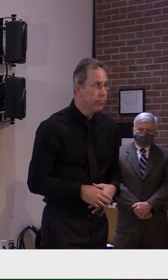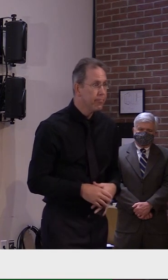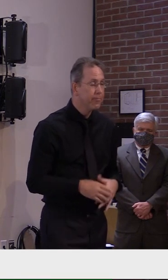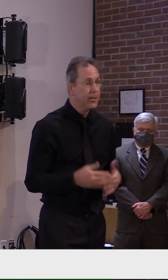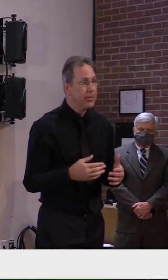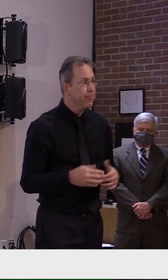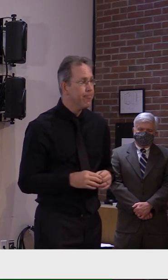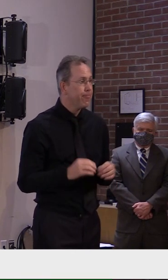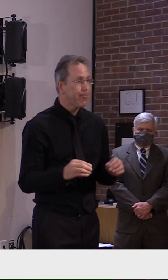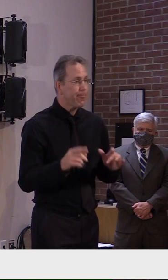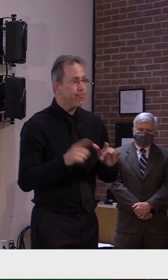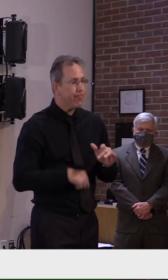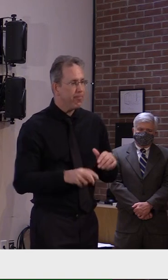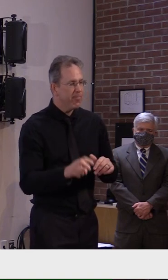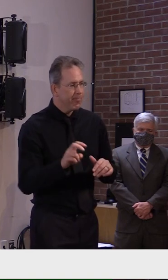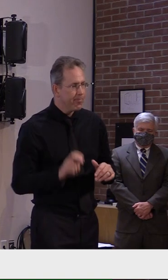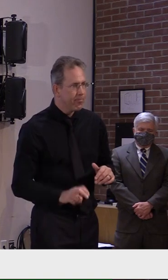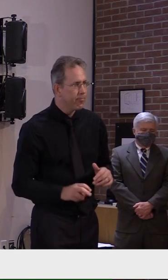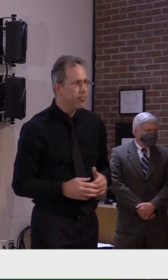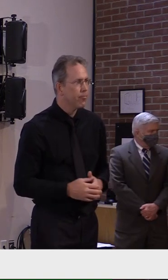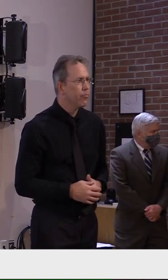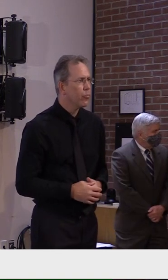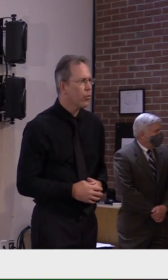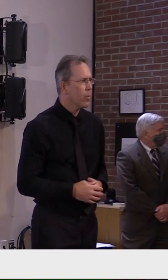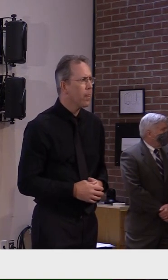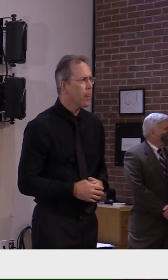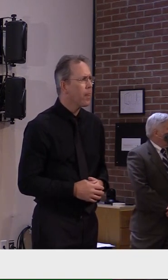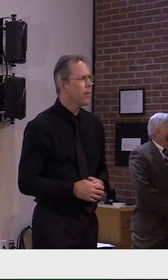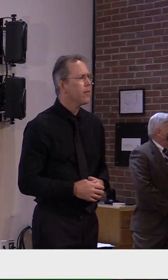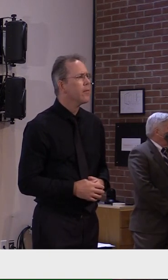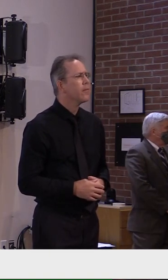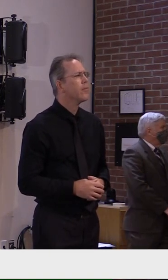okay we're going to move now to steve at nek tv